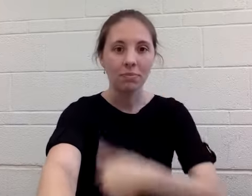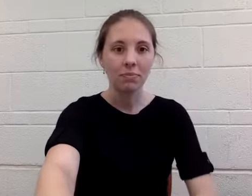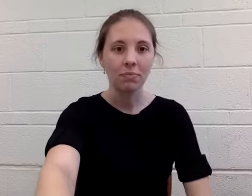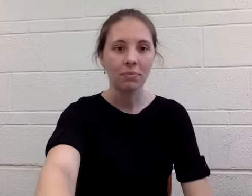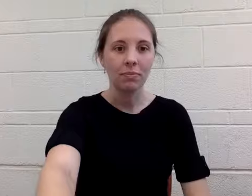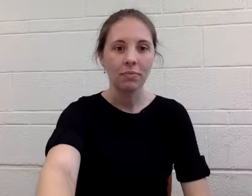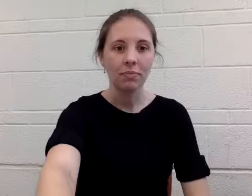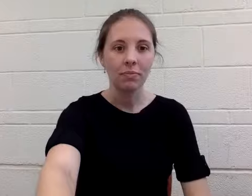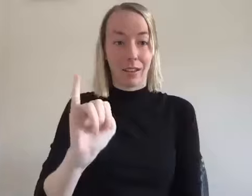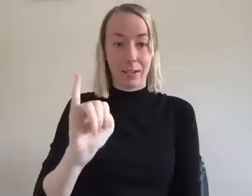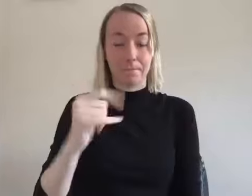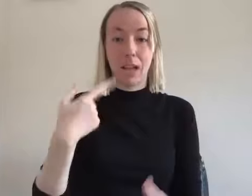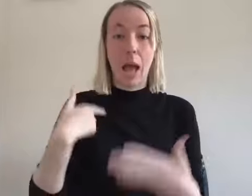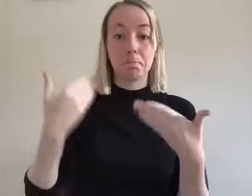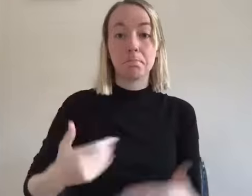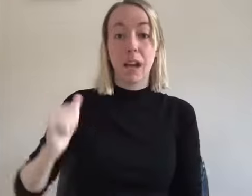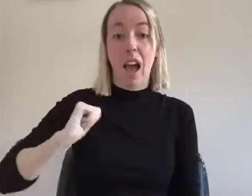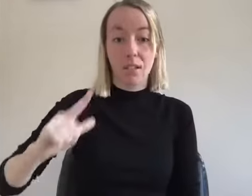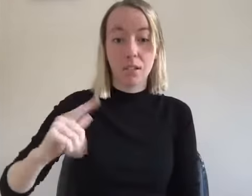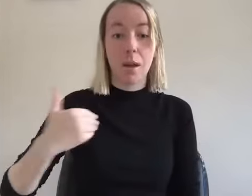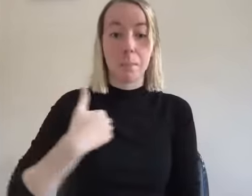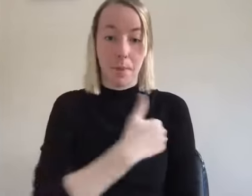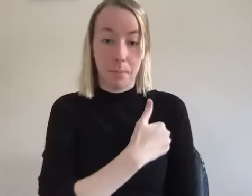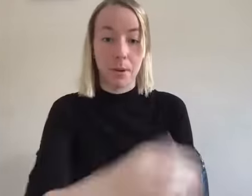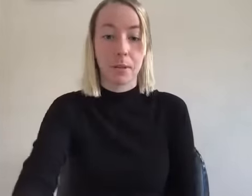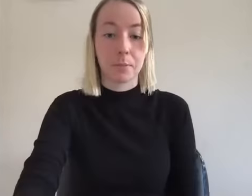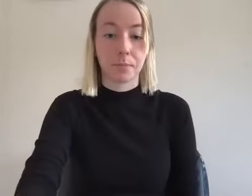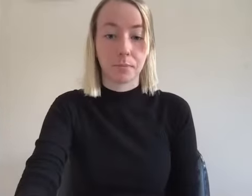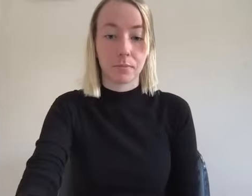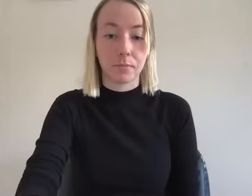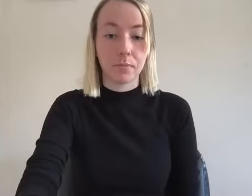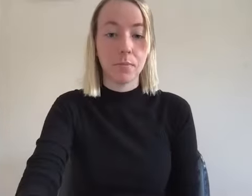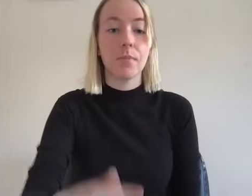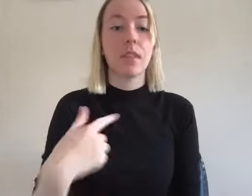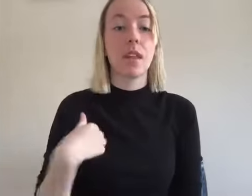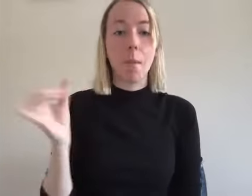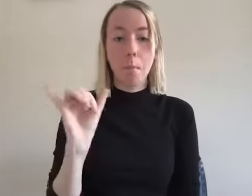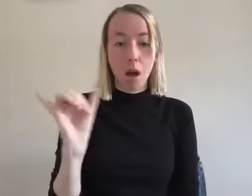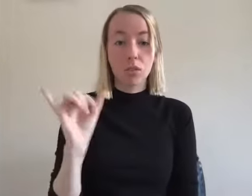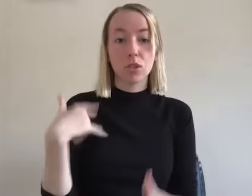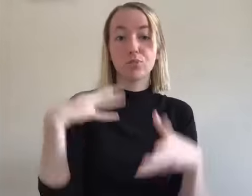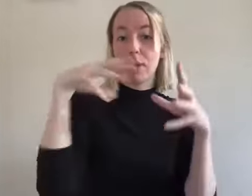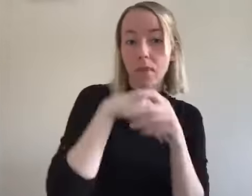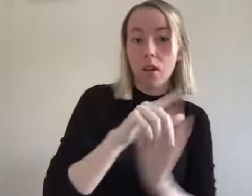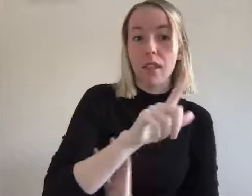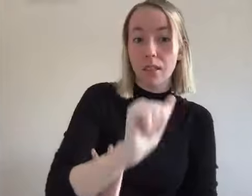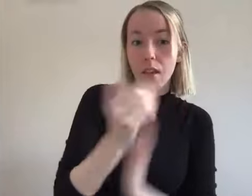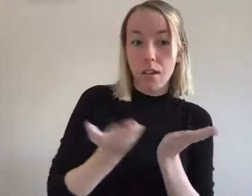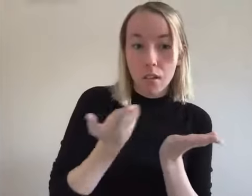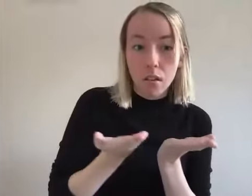uh i am a grateful member of alan um and i'm also i'm based out in los angeles